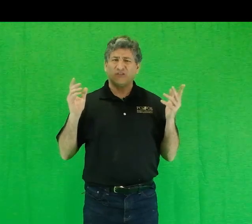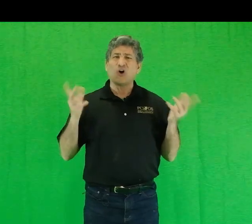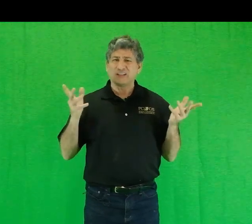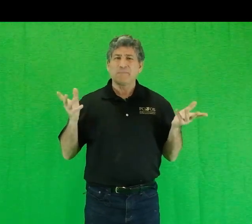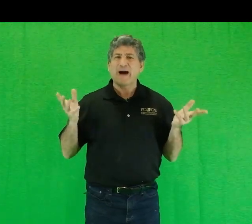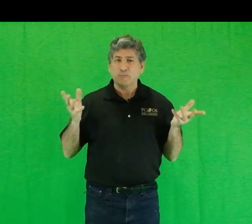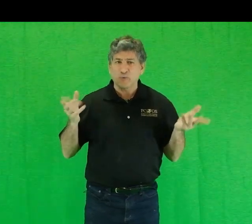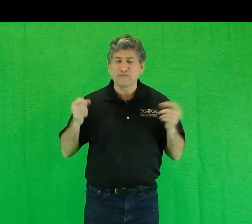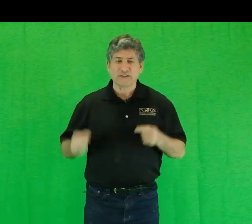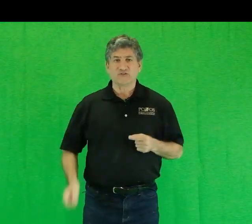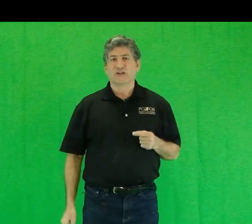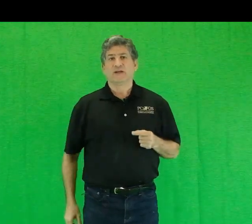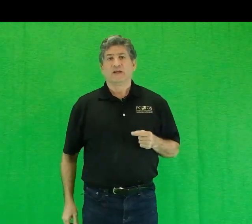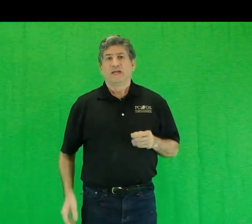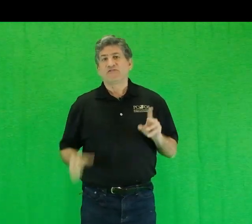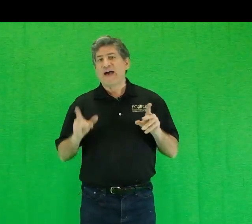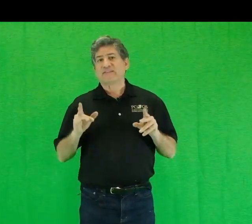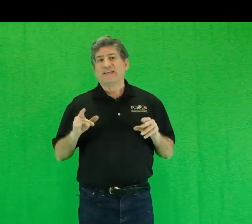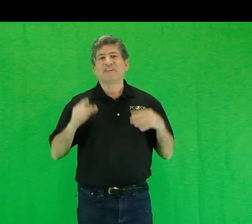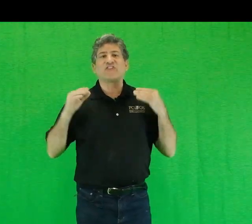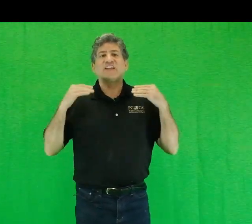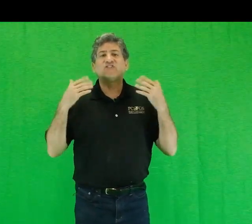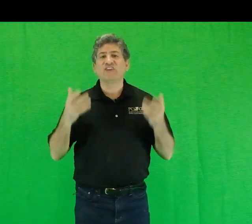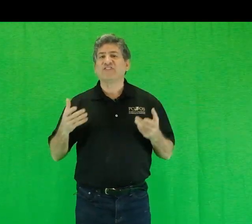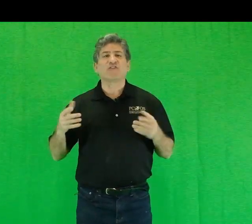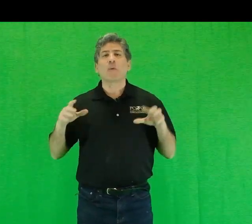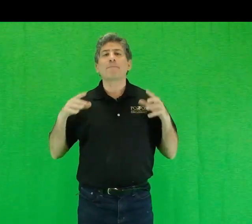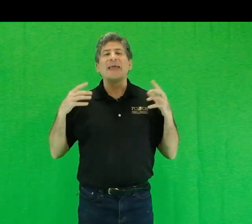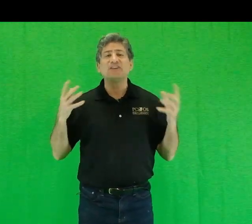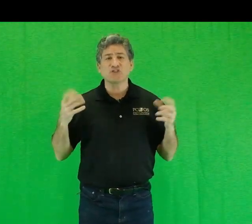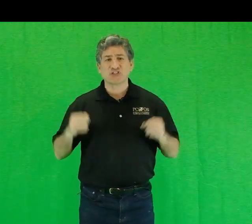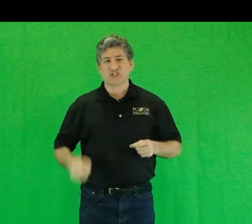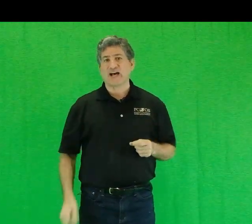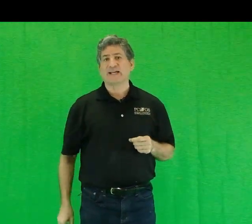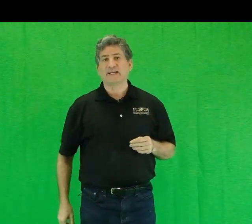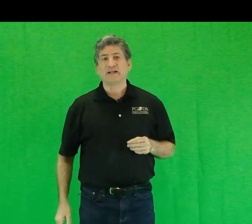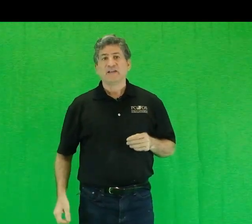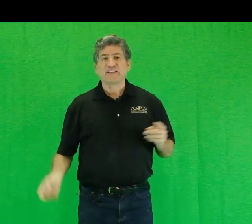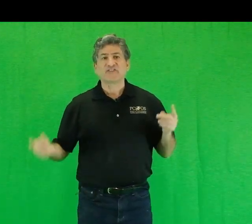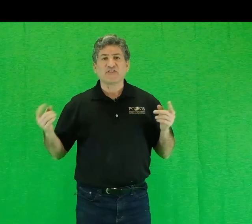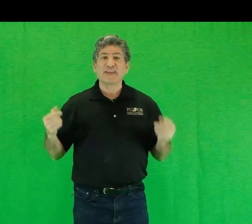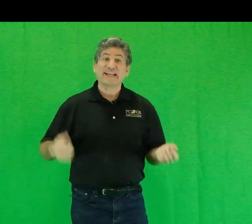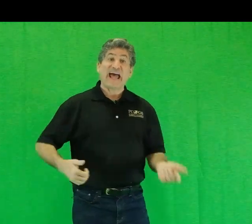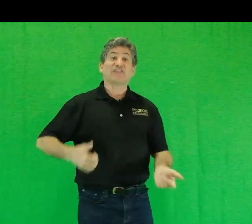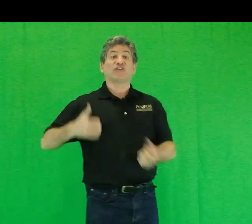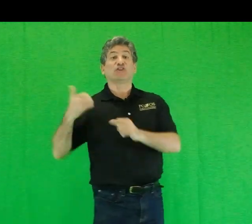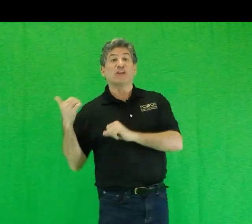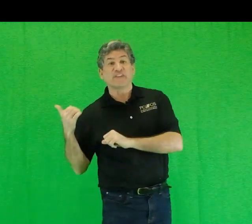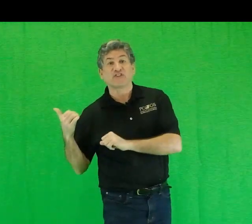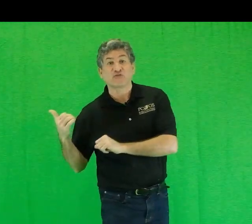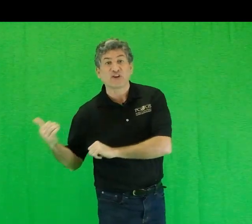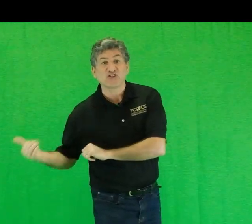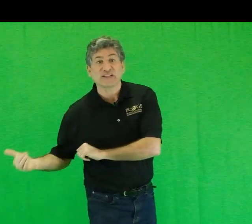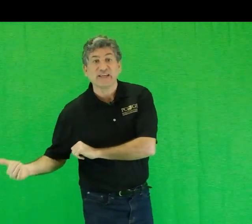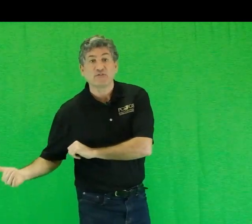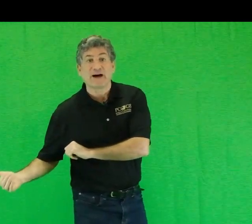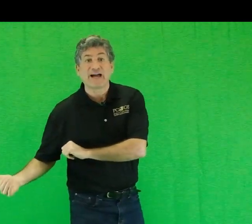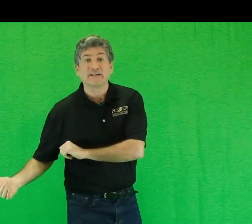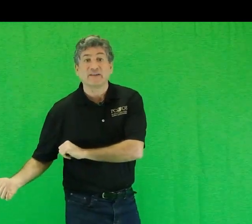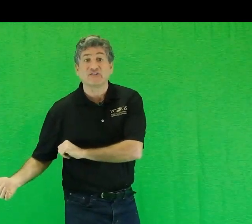all about privilege. In fact, it is the conceit of a rapacious society that doesn't think it has to look at the destruction it leaves behind as